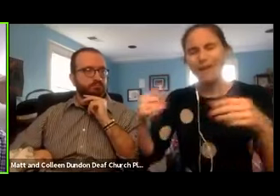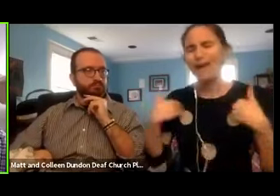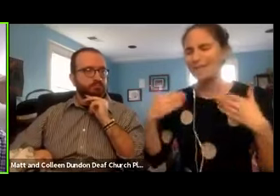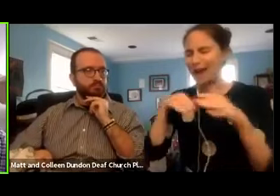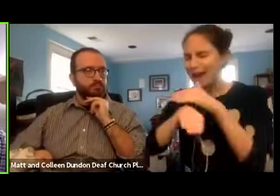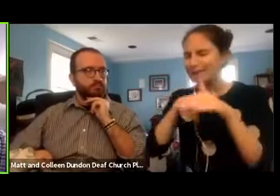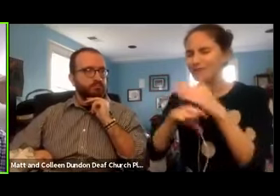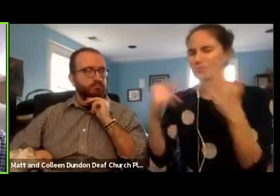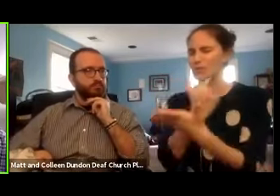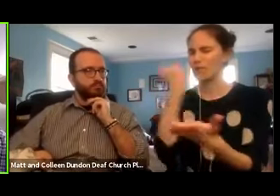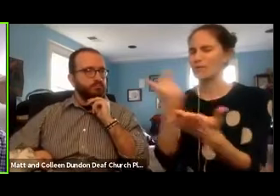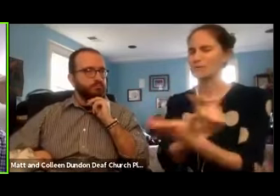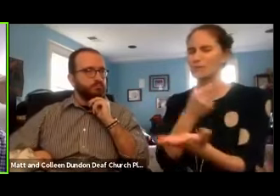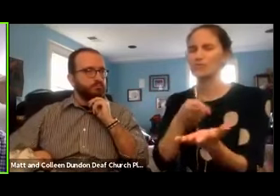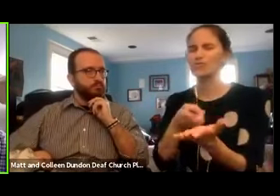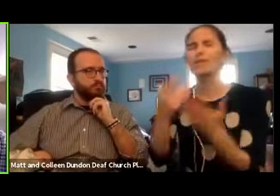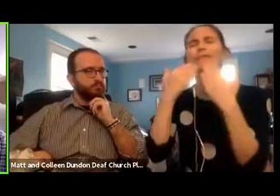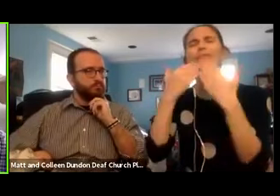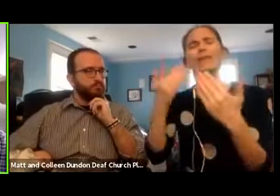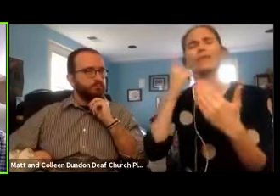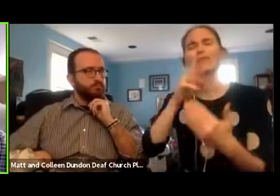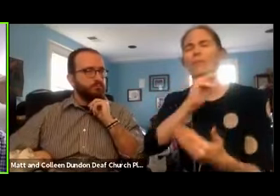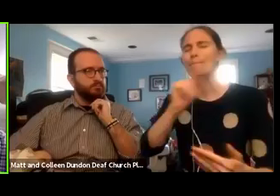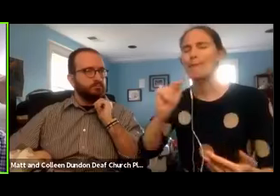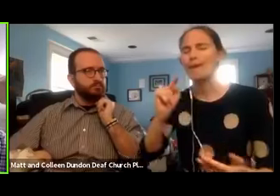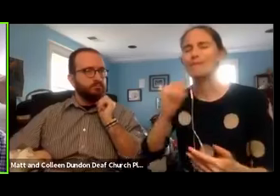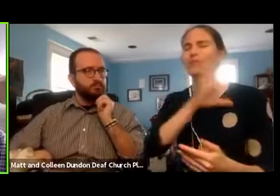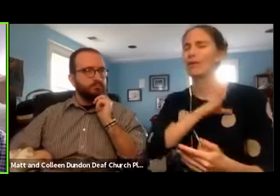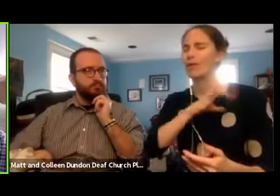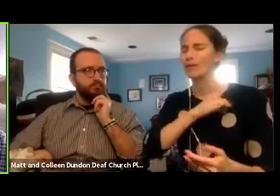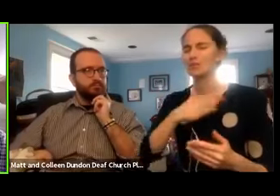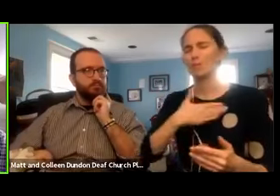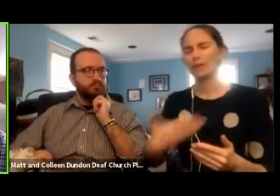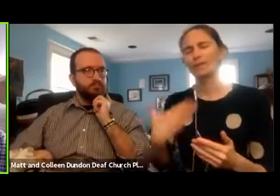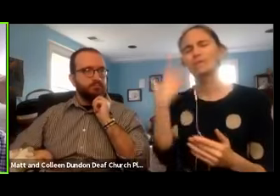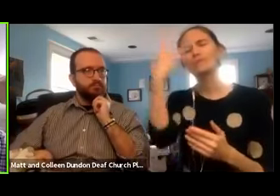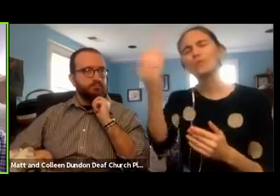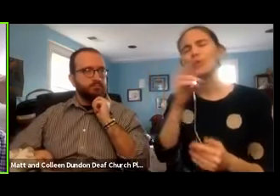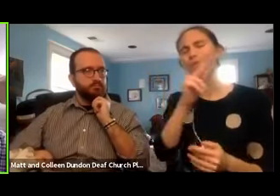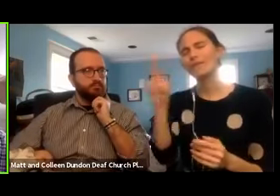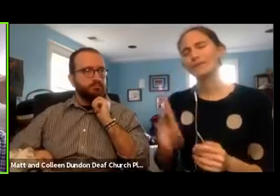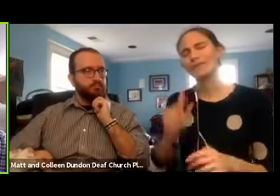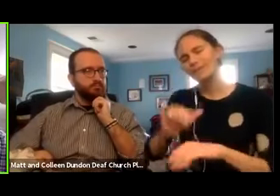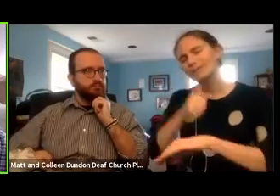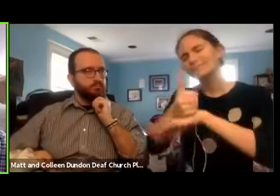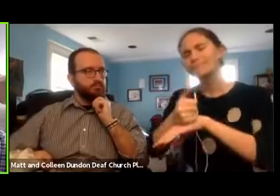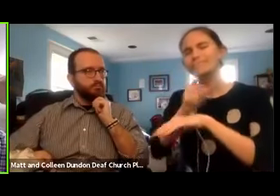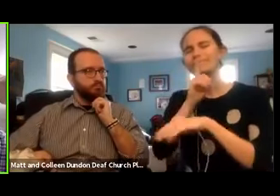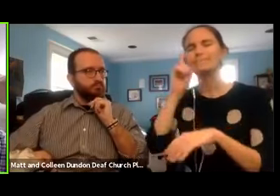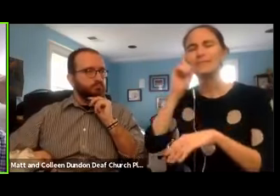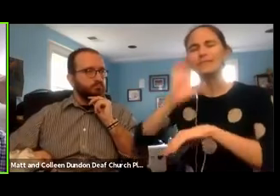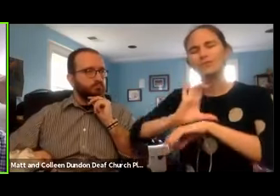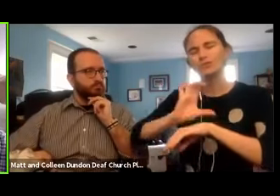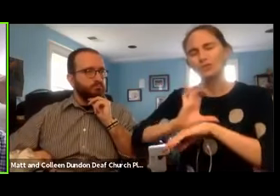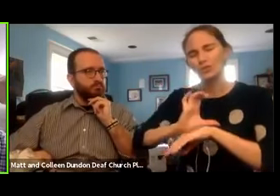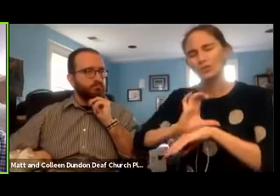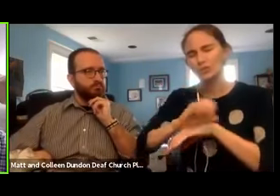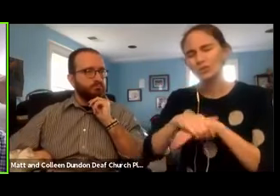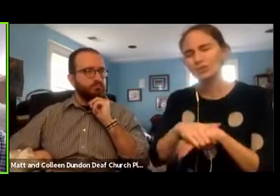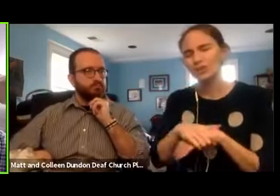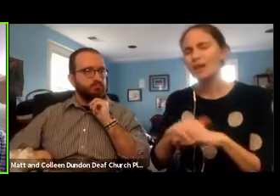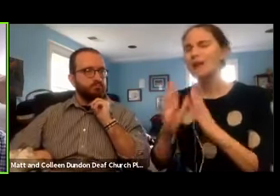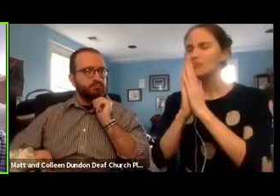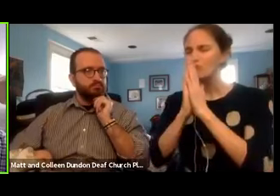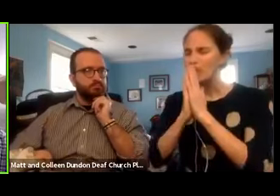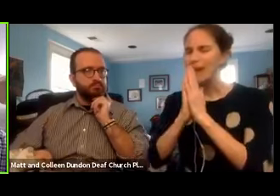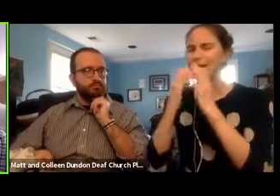Thank you for Matt and Colleen's willingness to go to Philadelphia and plant a deaf church. And I pray, dear